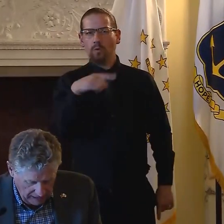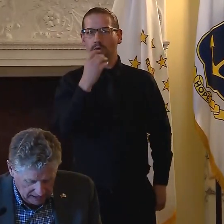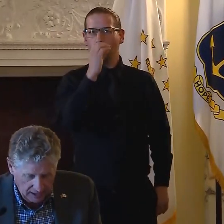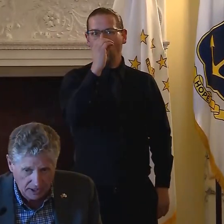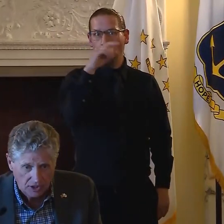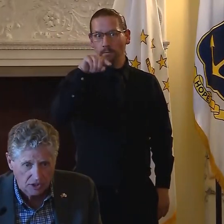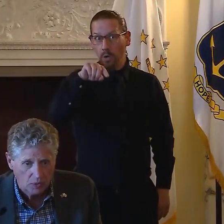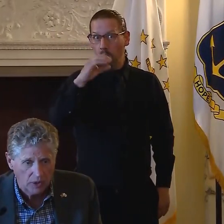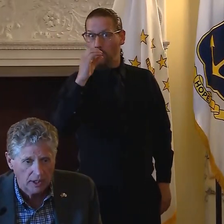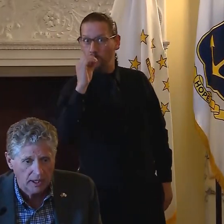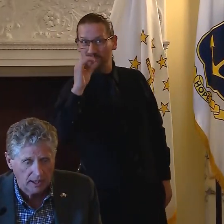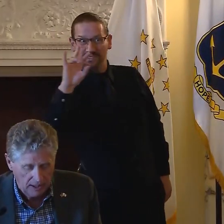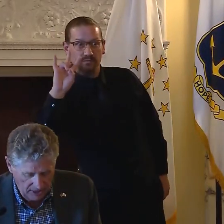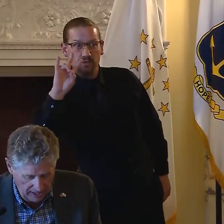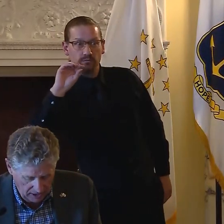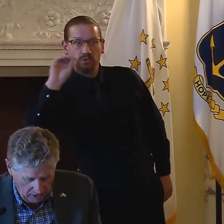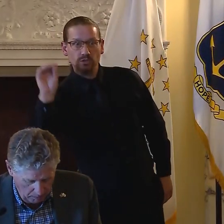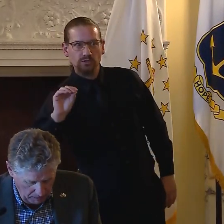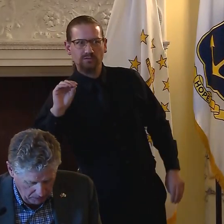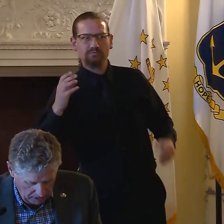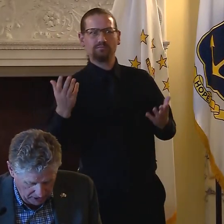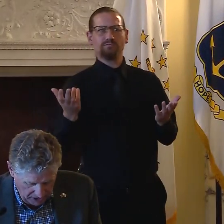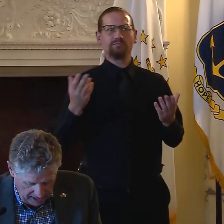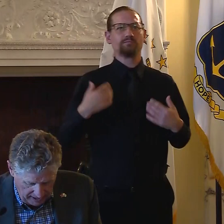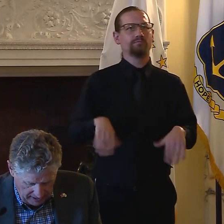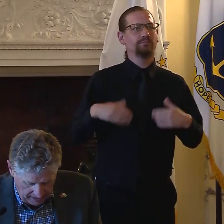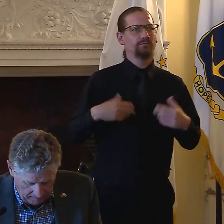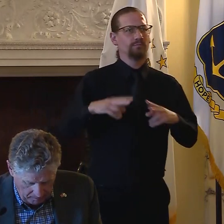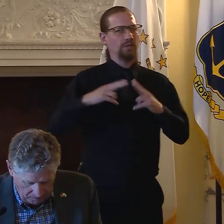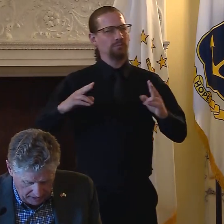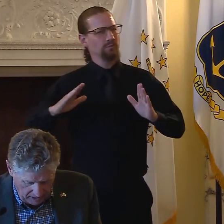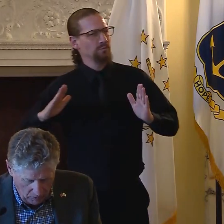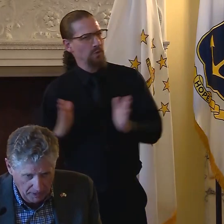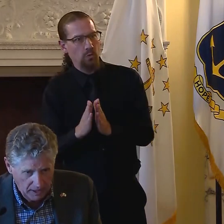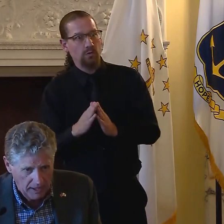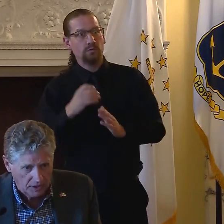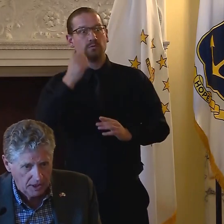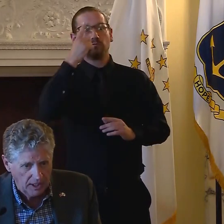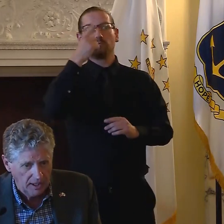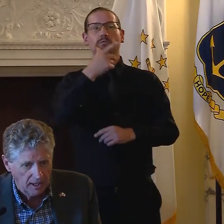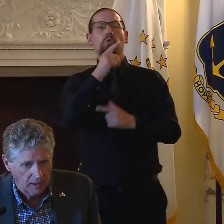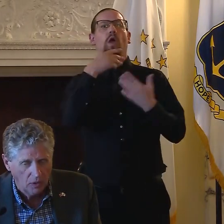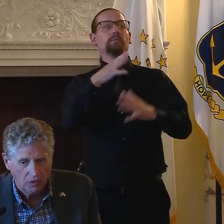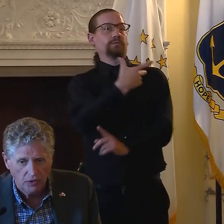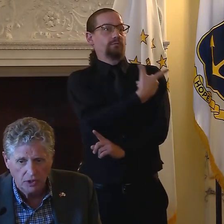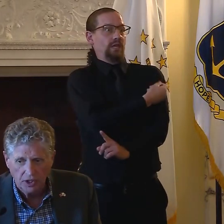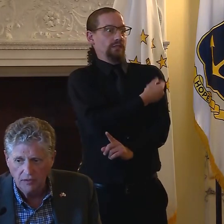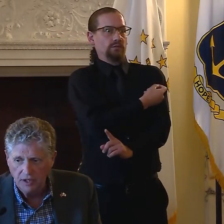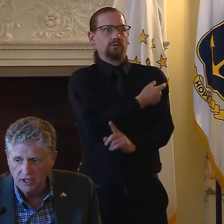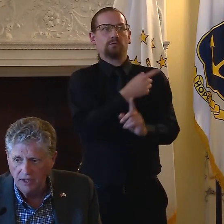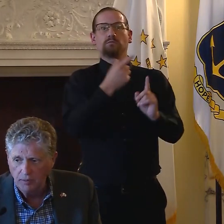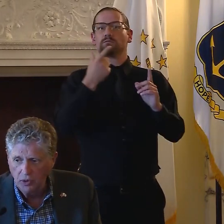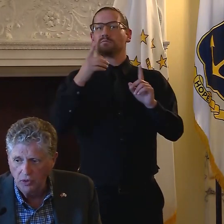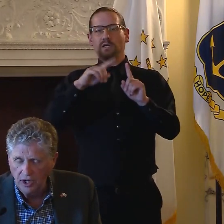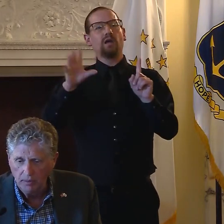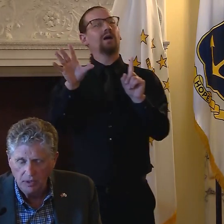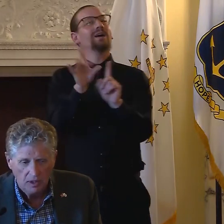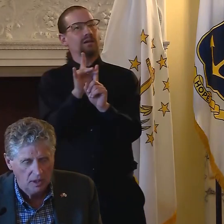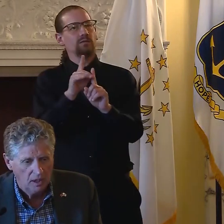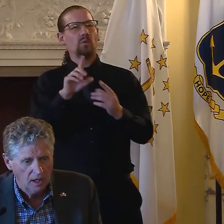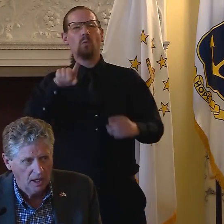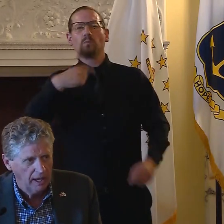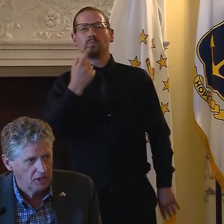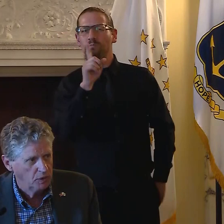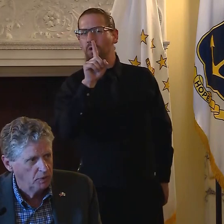So the vaccinations are working again, thanks to people in the state. And we'll be announcing our own version of an incentive program